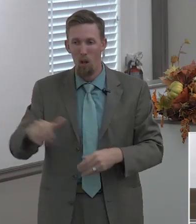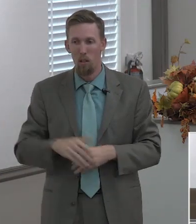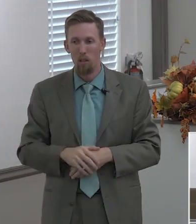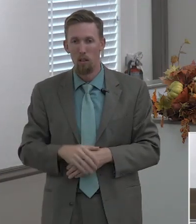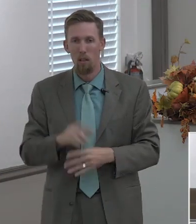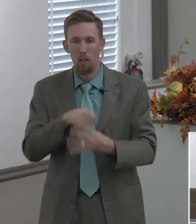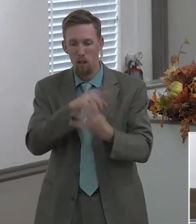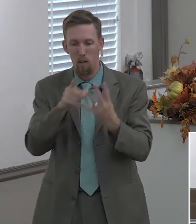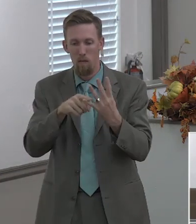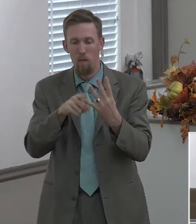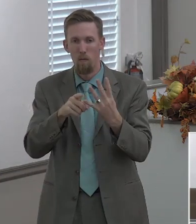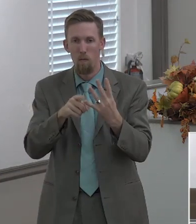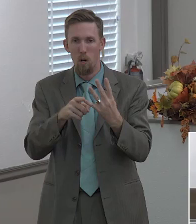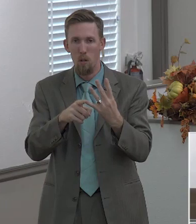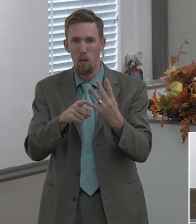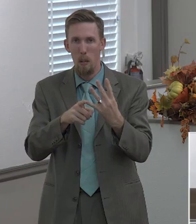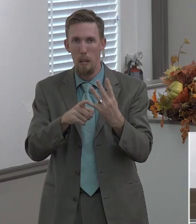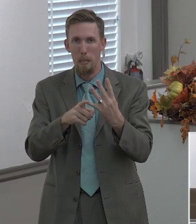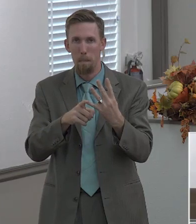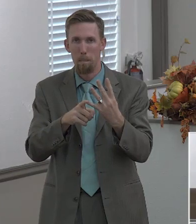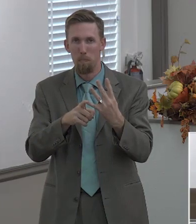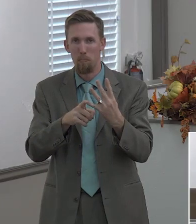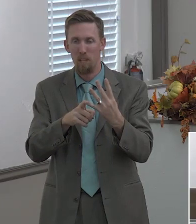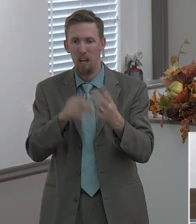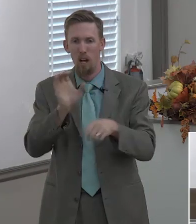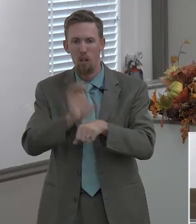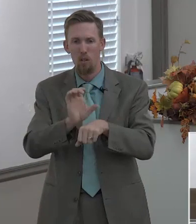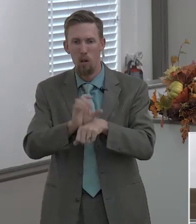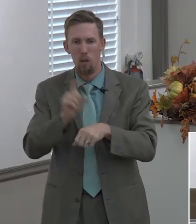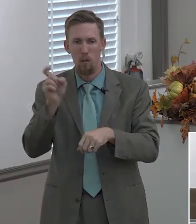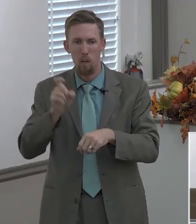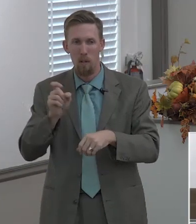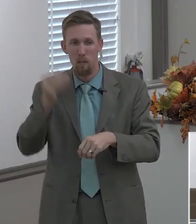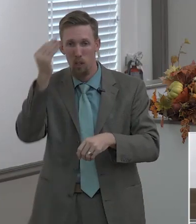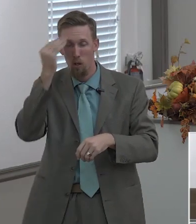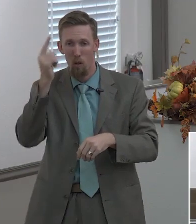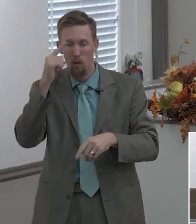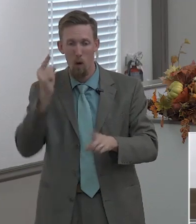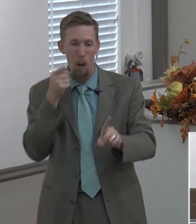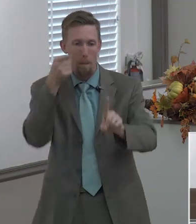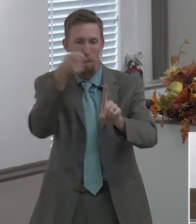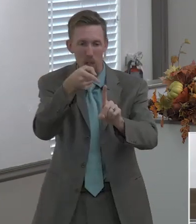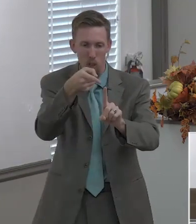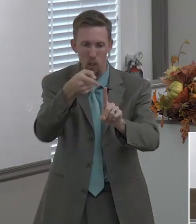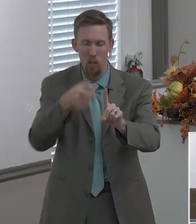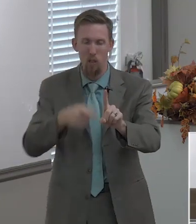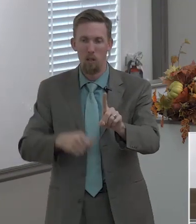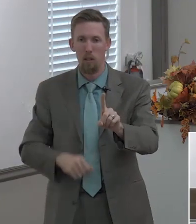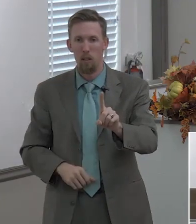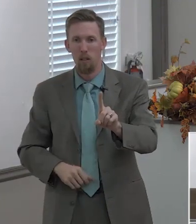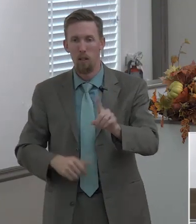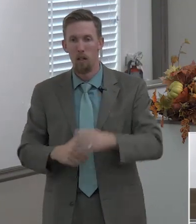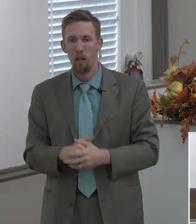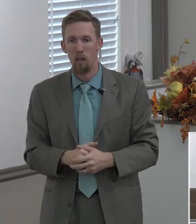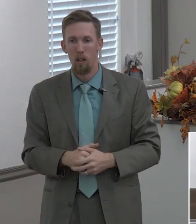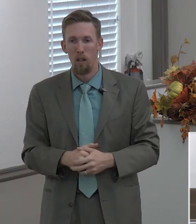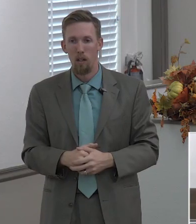church must be known for her commission i know i've touched on this already but here i am again